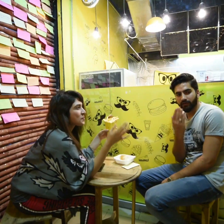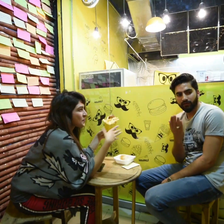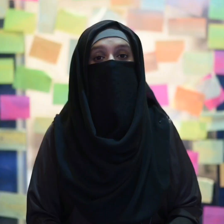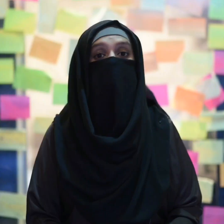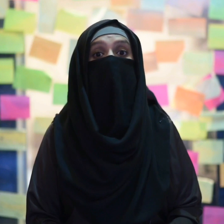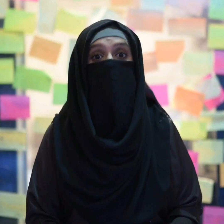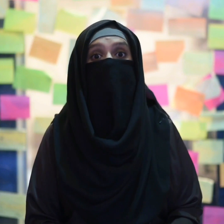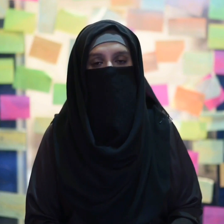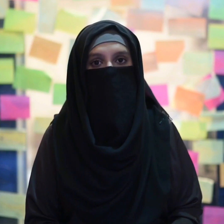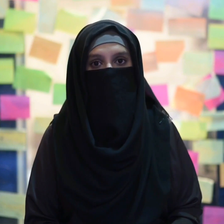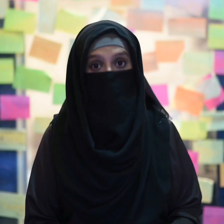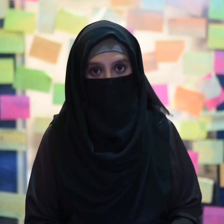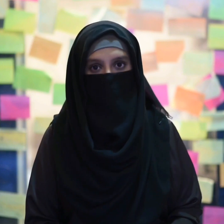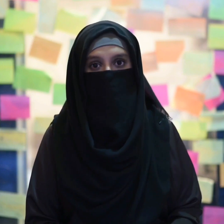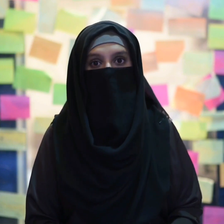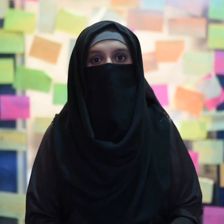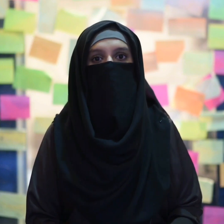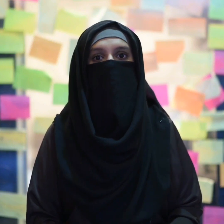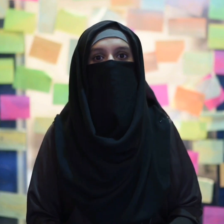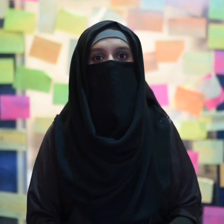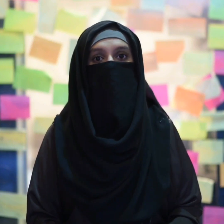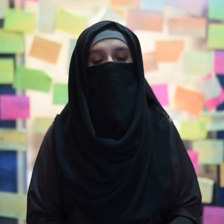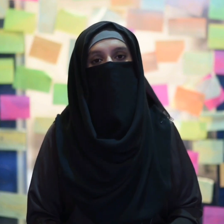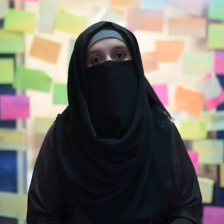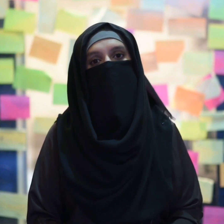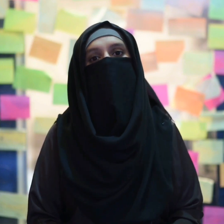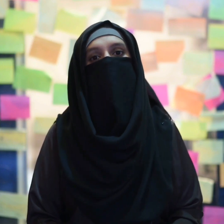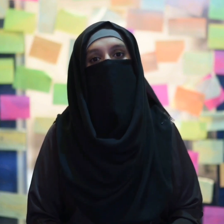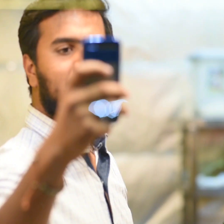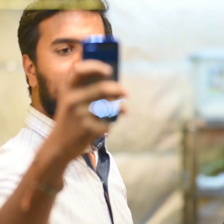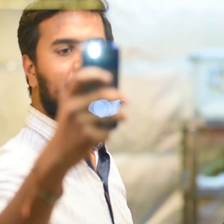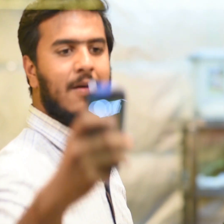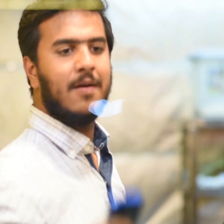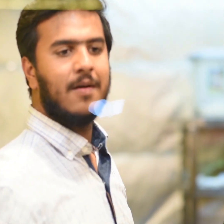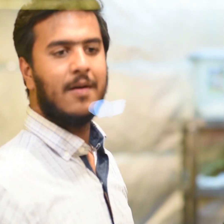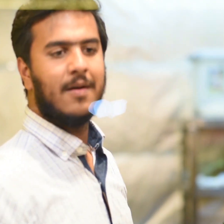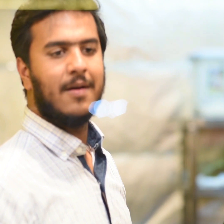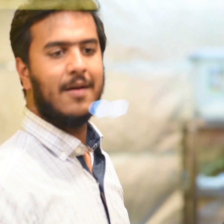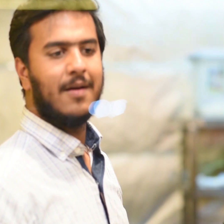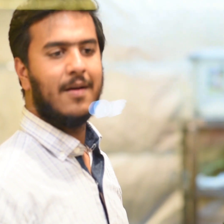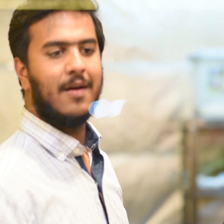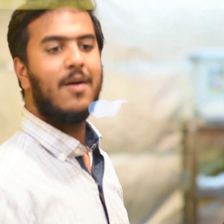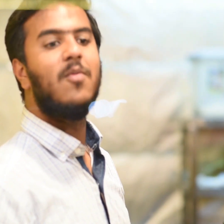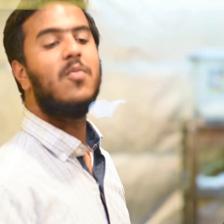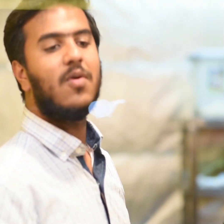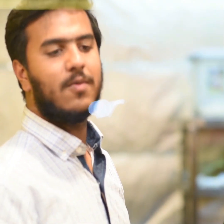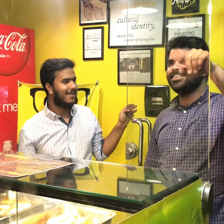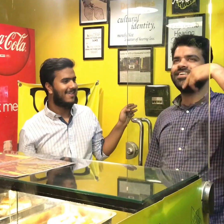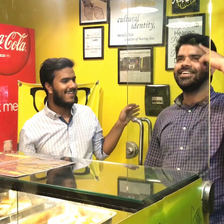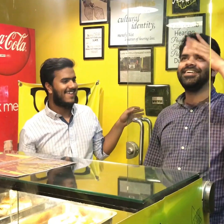He is not only helping the family, but he is also serving the deaf community. And in the future, I am pretty much sure that he is going